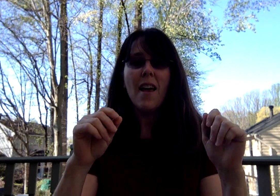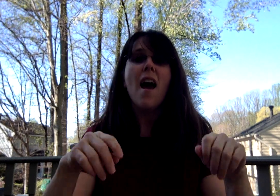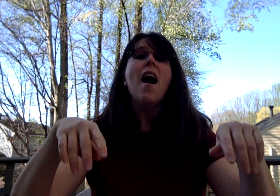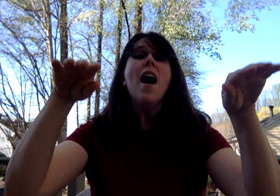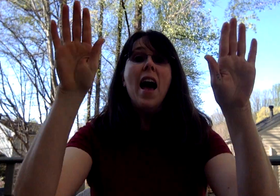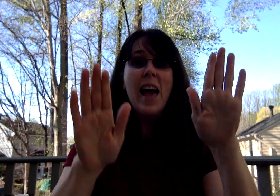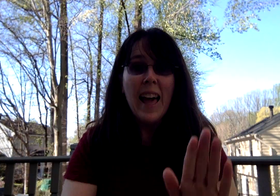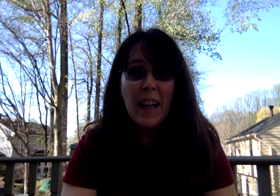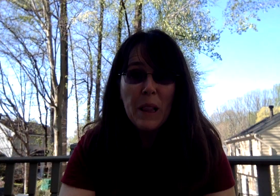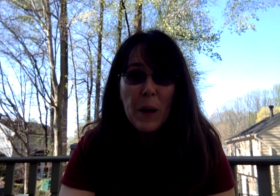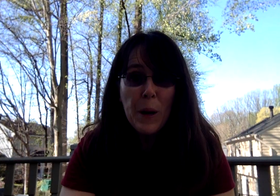Hello,